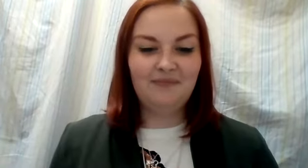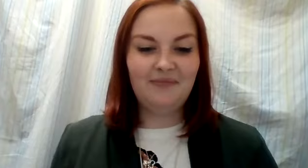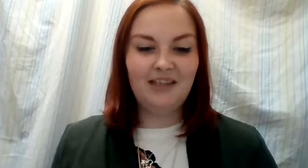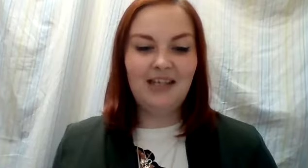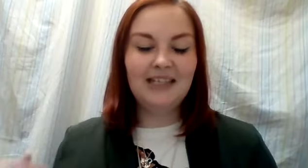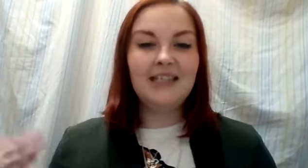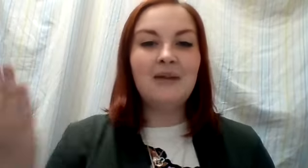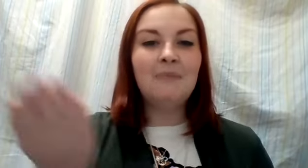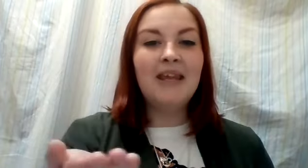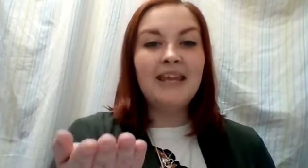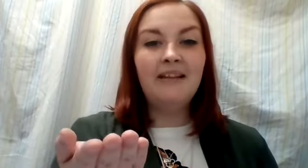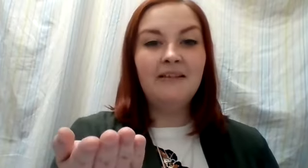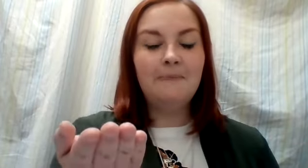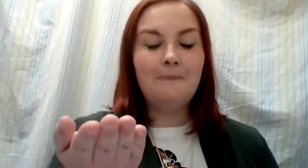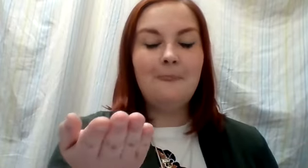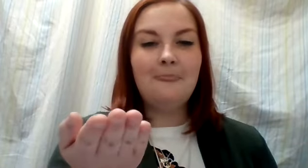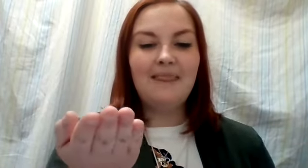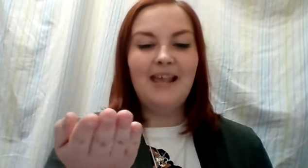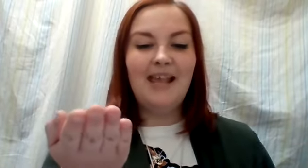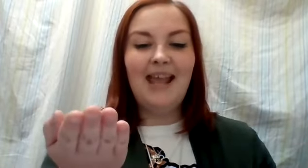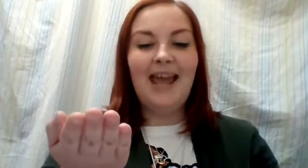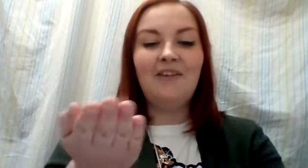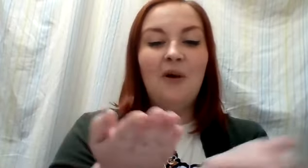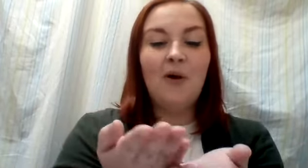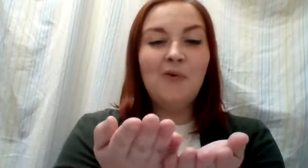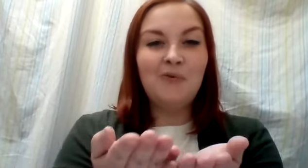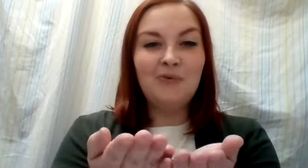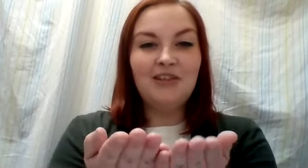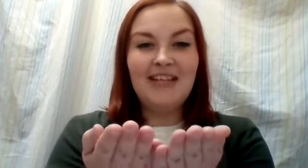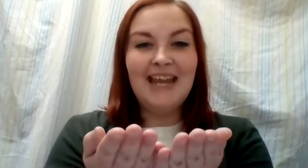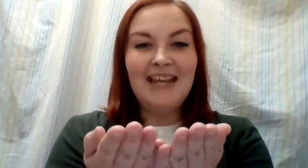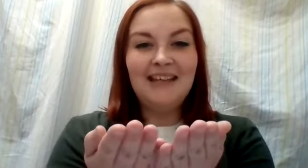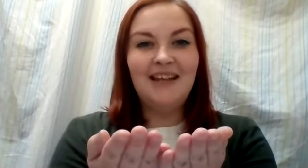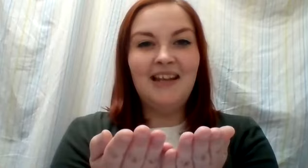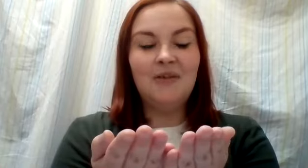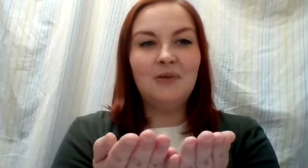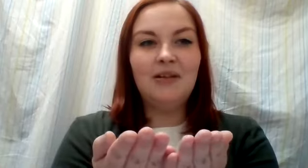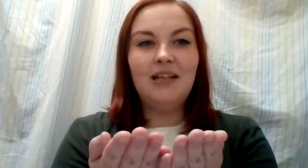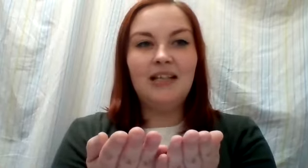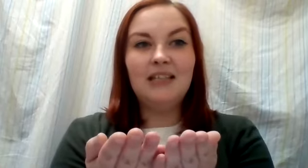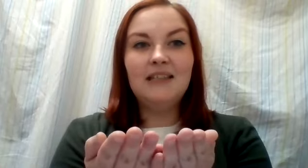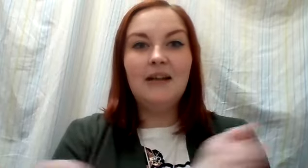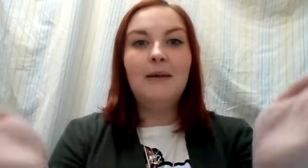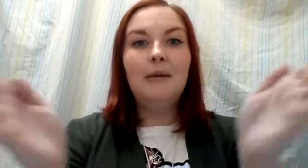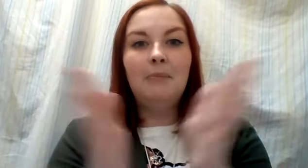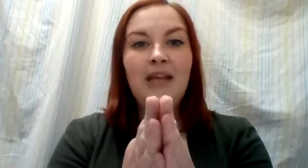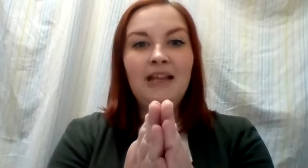Say pill. Add O to the end and the word is pillow.